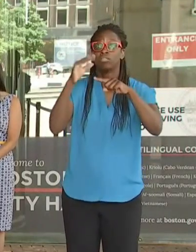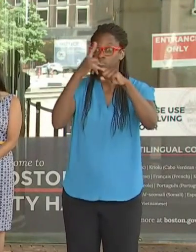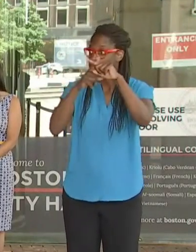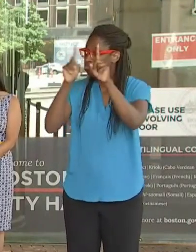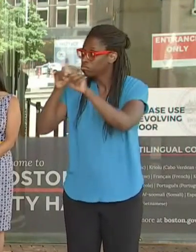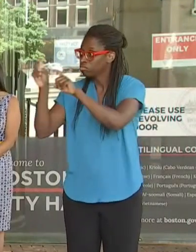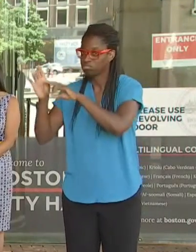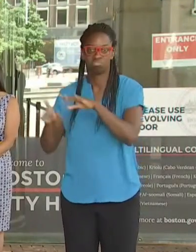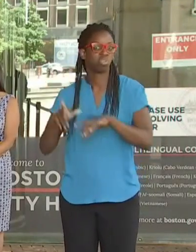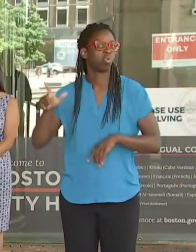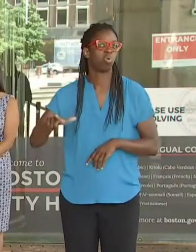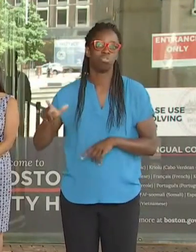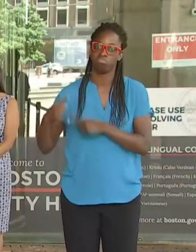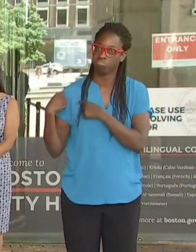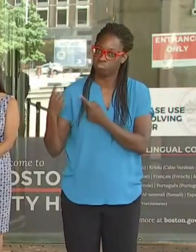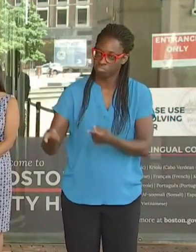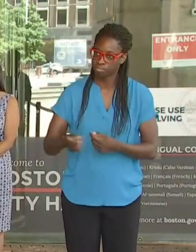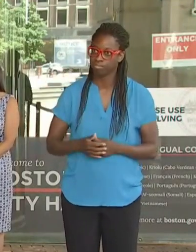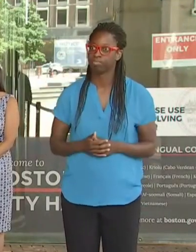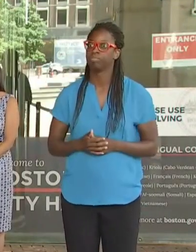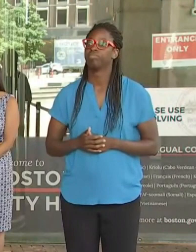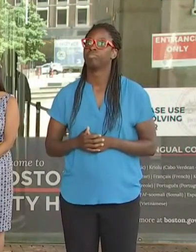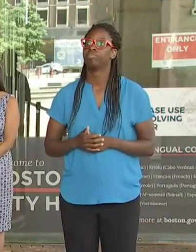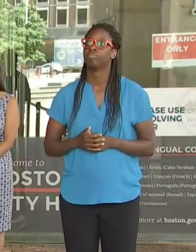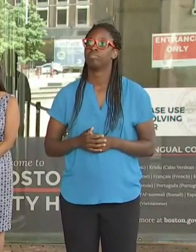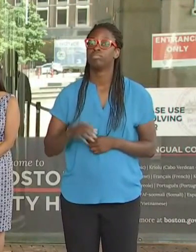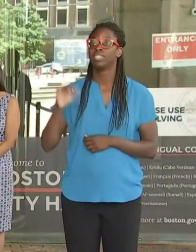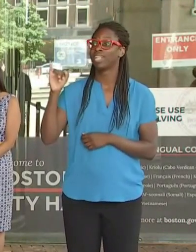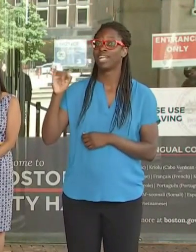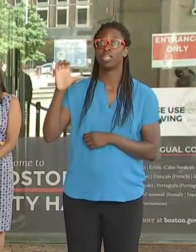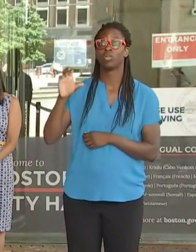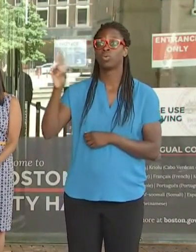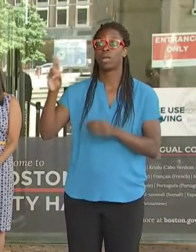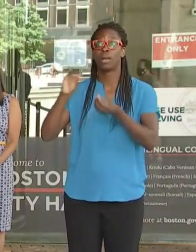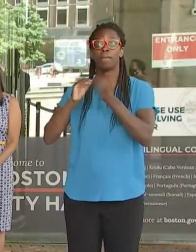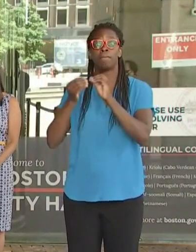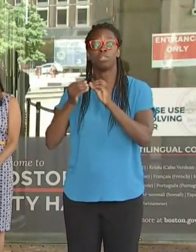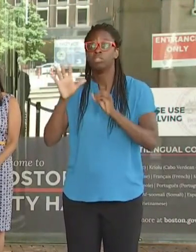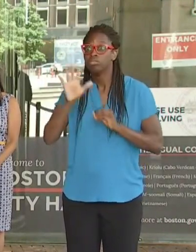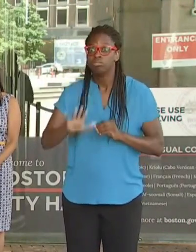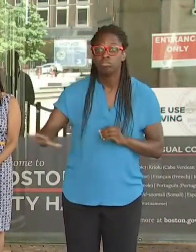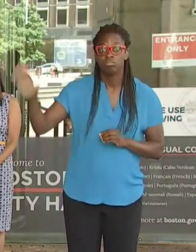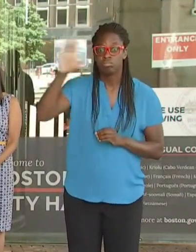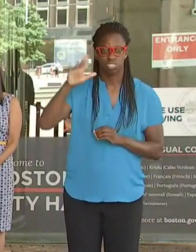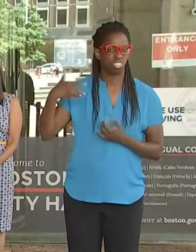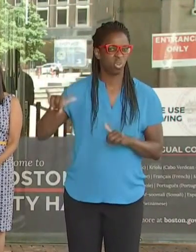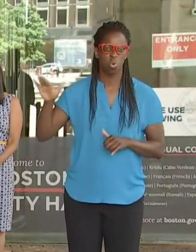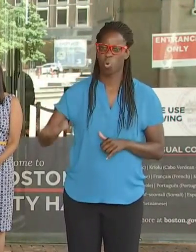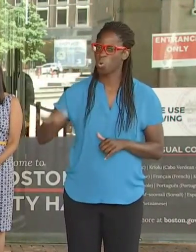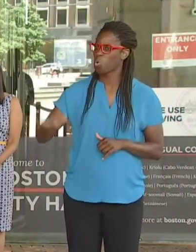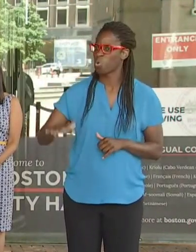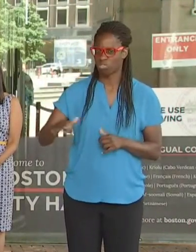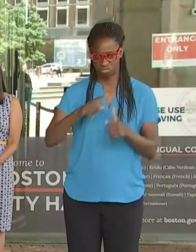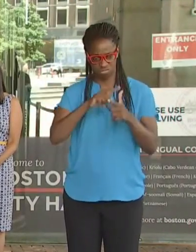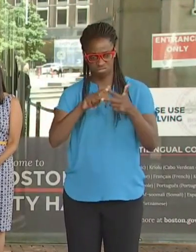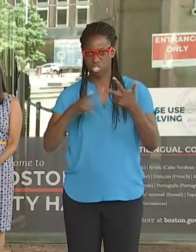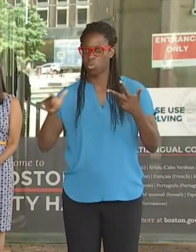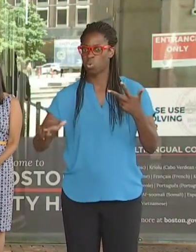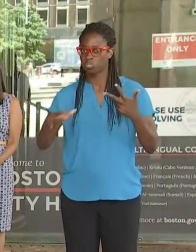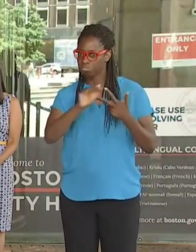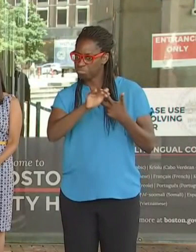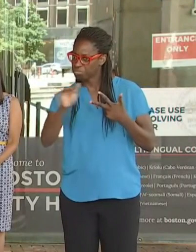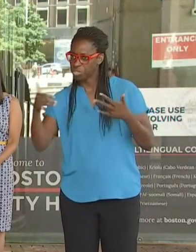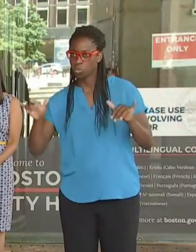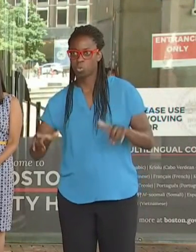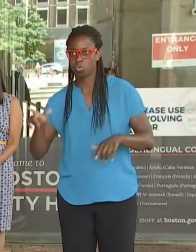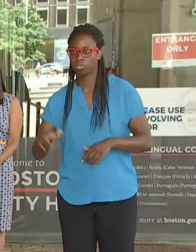COVID PATIENTS IN OUR ICUS AS WELL REMAINS LOW. THERE IS IT APPEARS TO BE A SMALL UPTICK IN THE STATE NUMBERS,